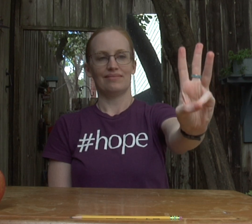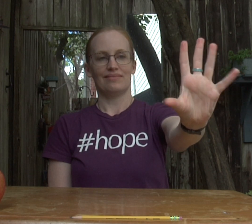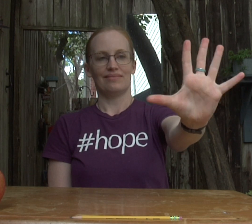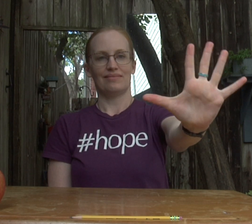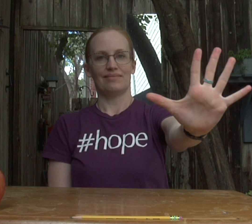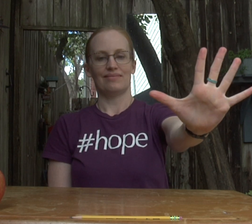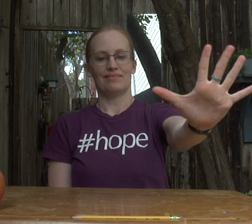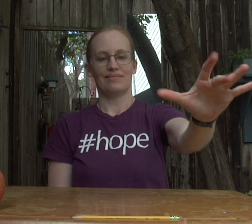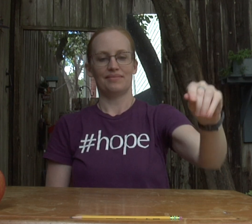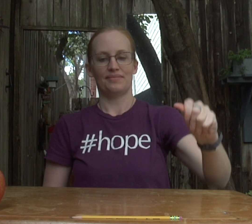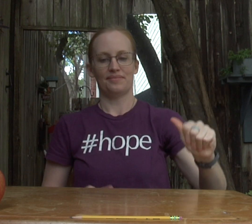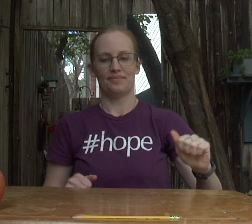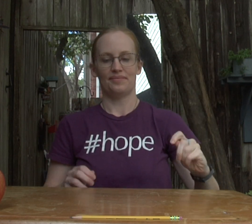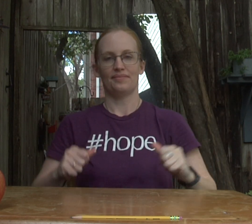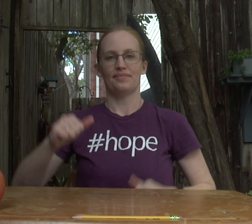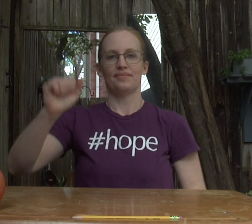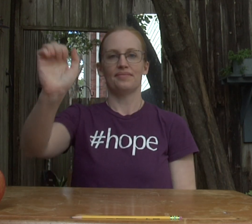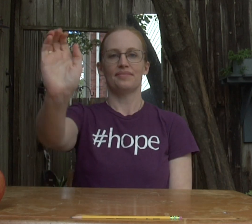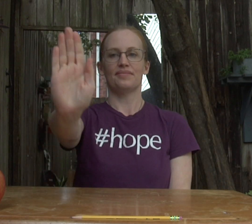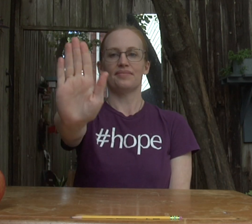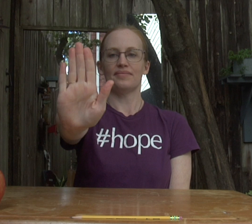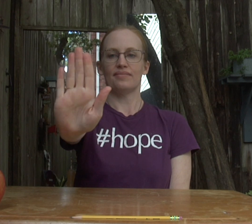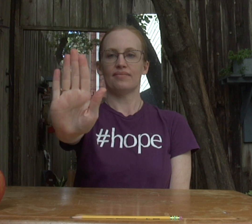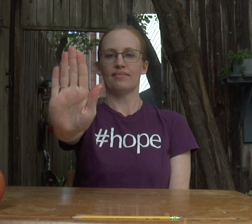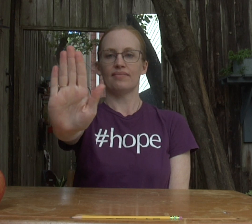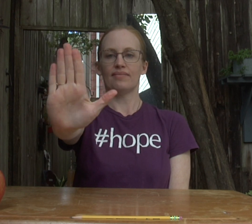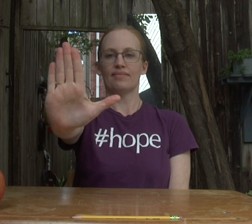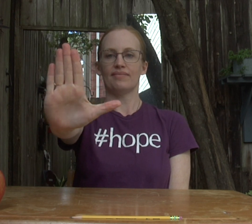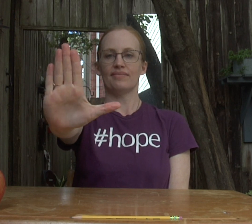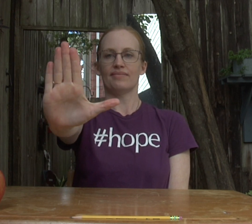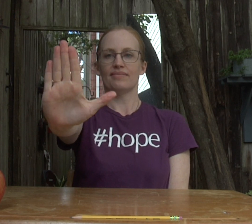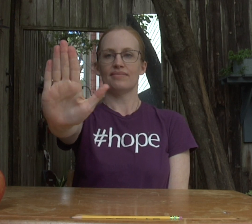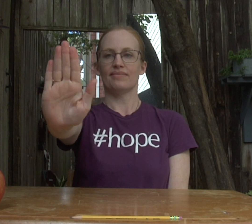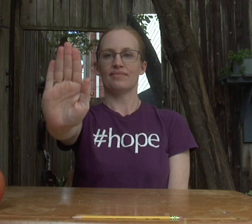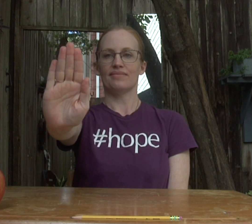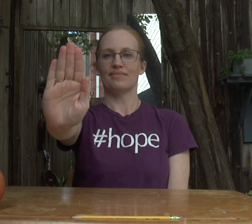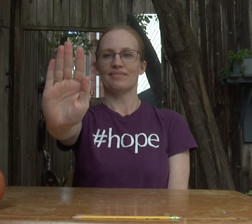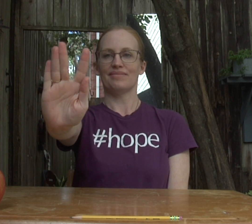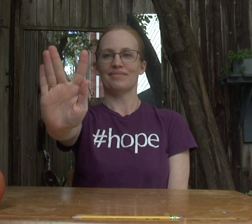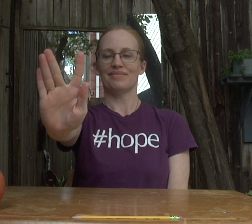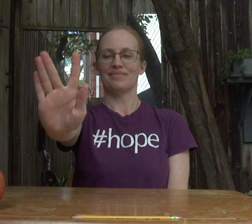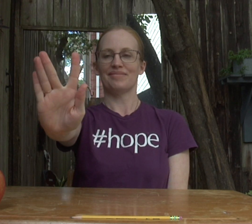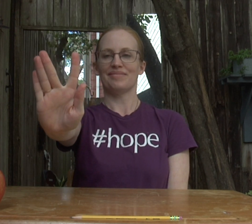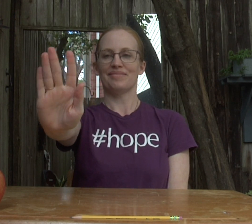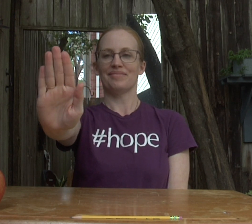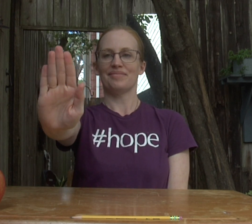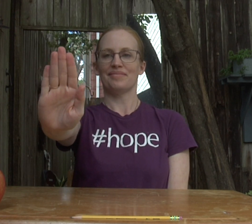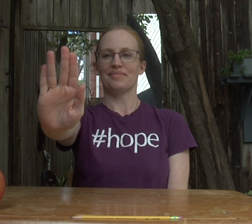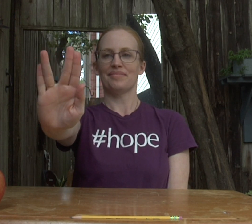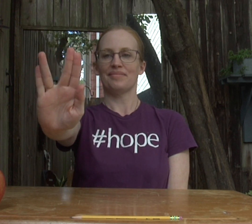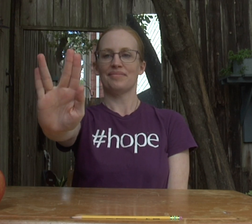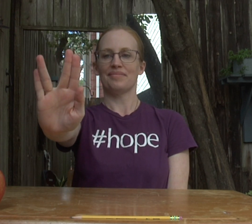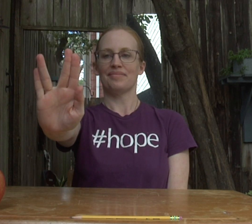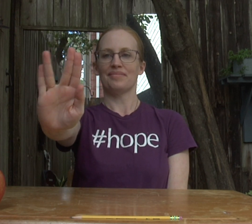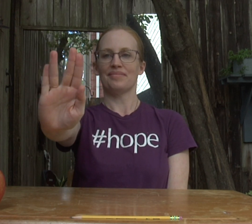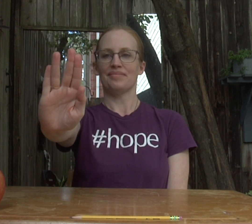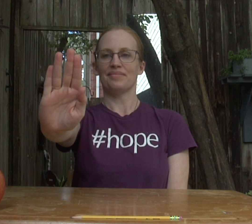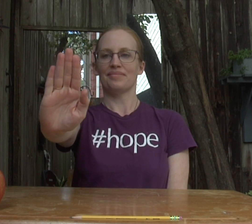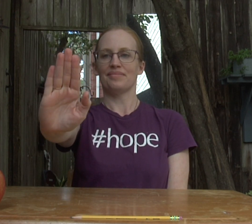okay we're going to try something that's a little bit of a brain teaser we're going to work on the coordination in our hands by opening each finger one at